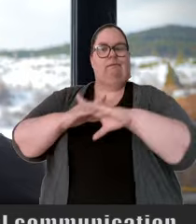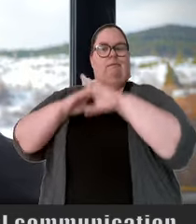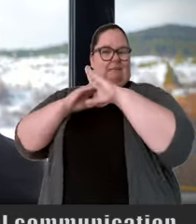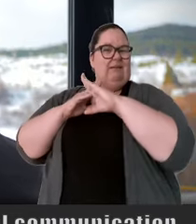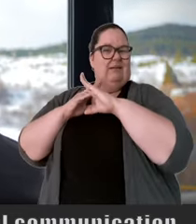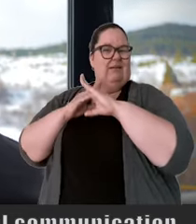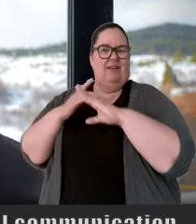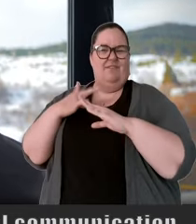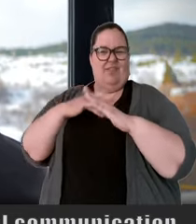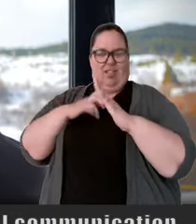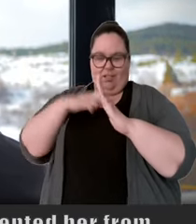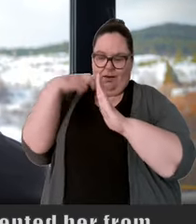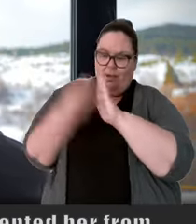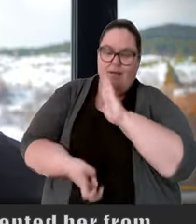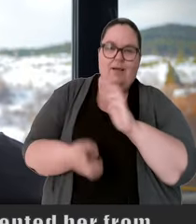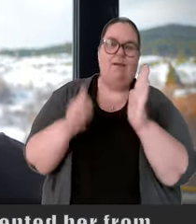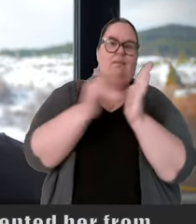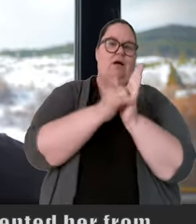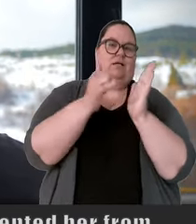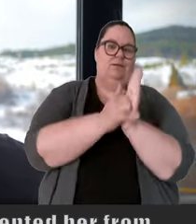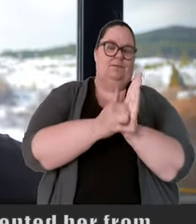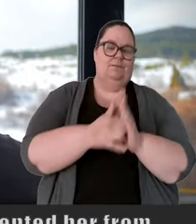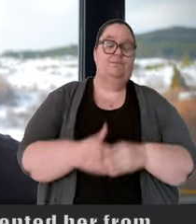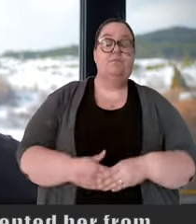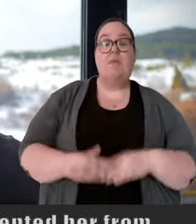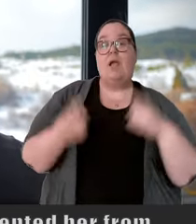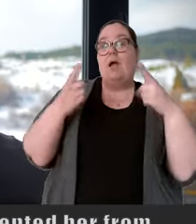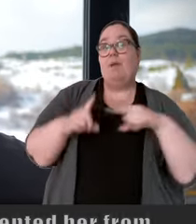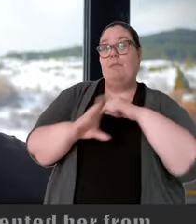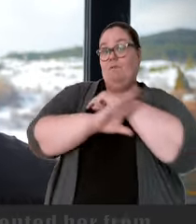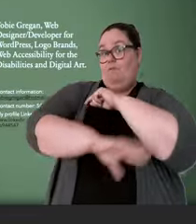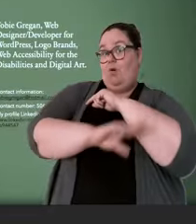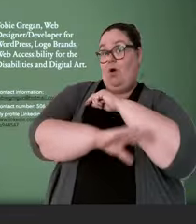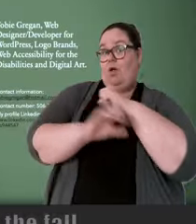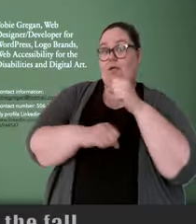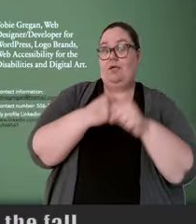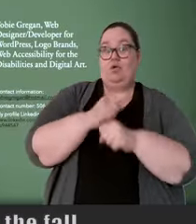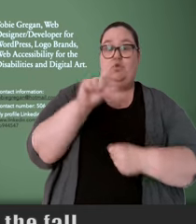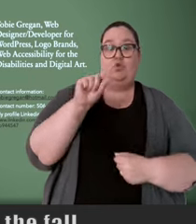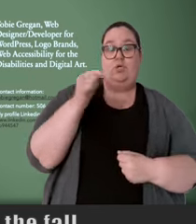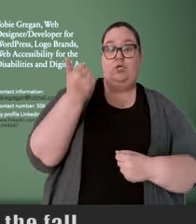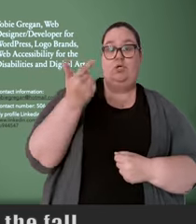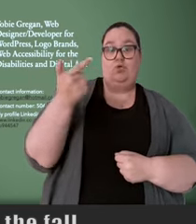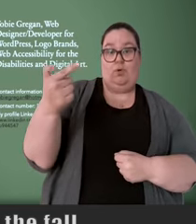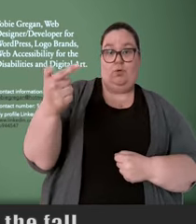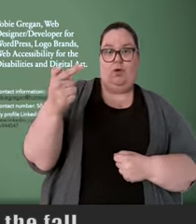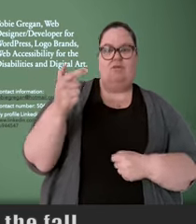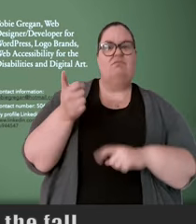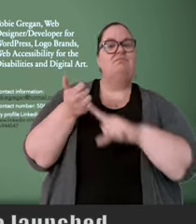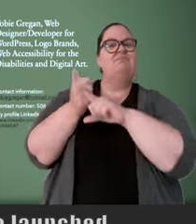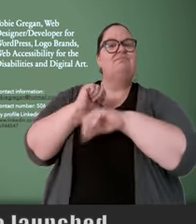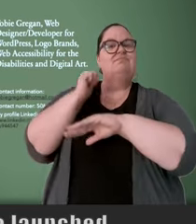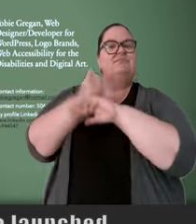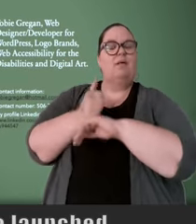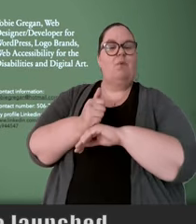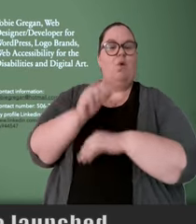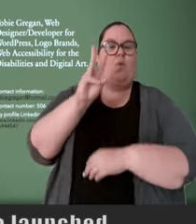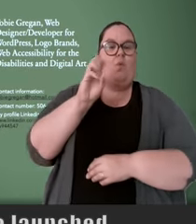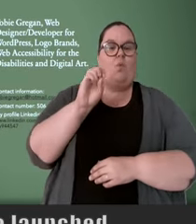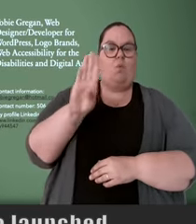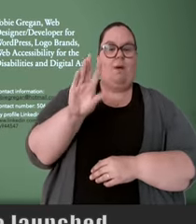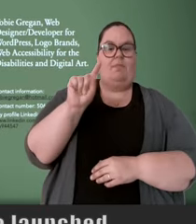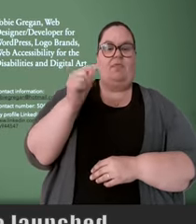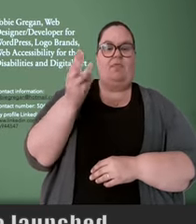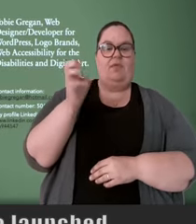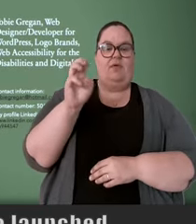communication barriers that prevented her from having a rich experience. In the fall of 2021, Tobe launched